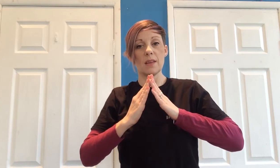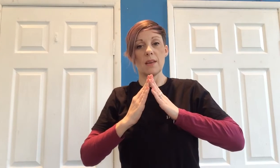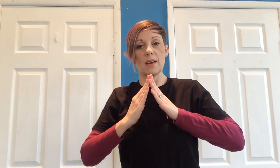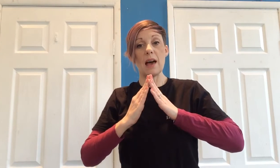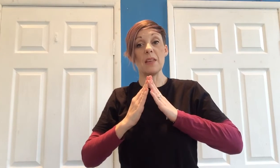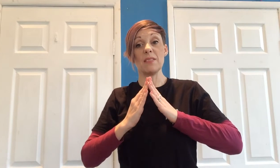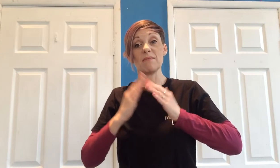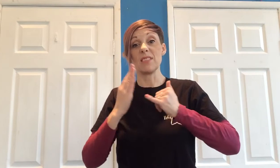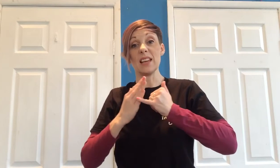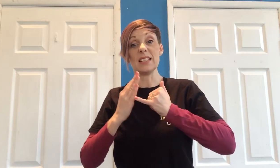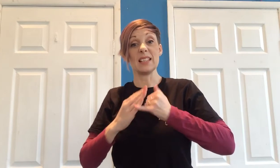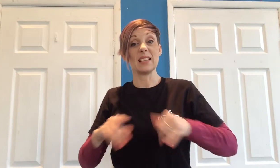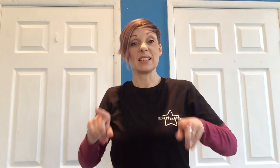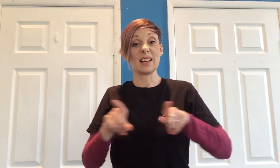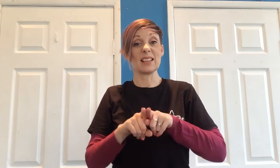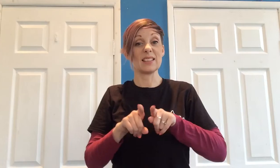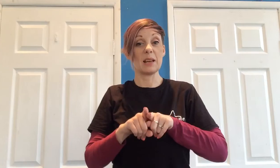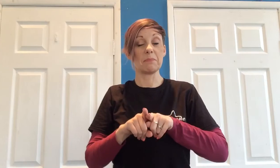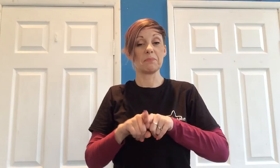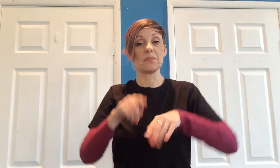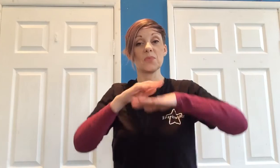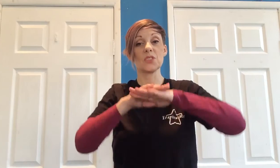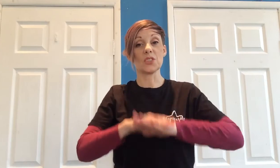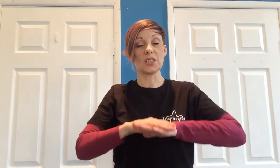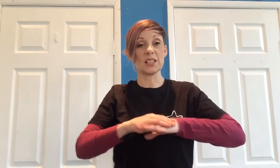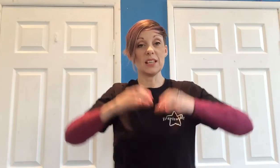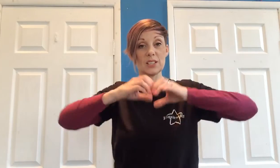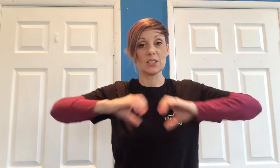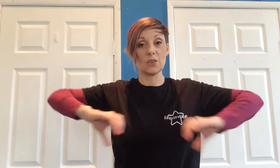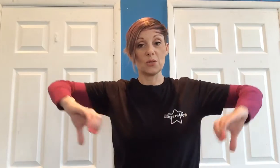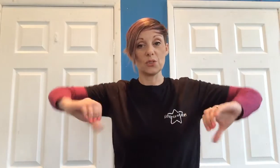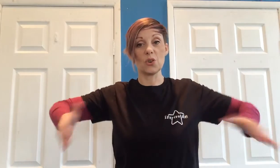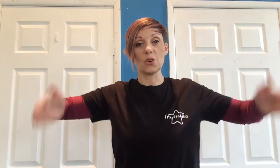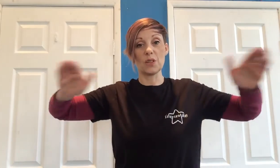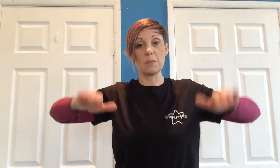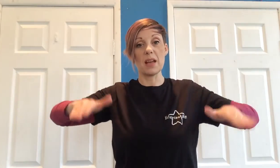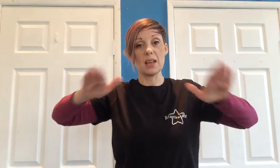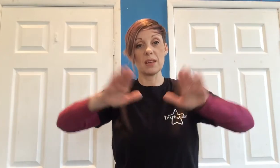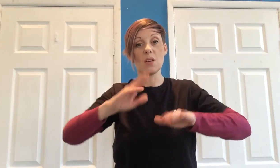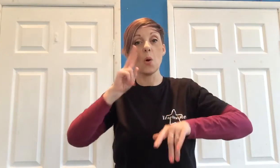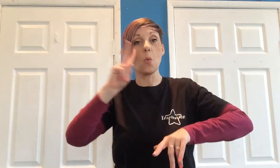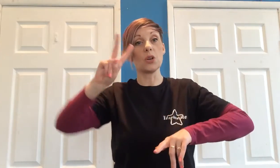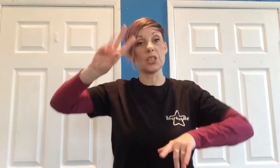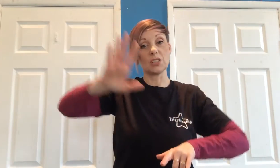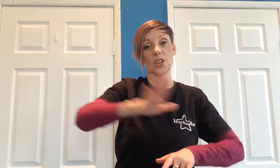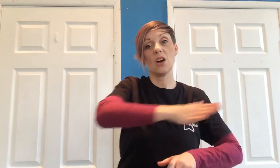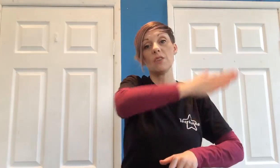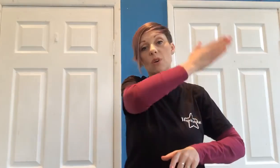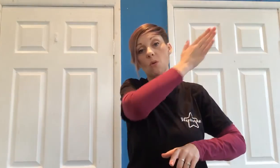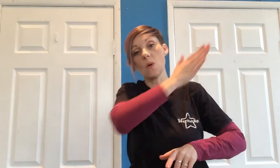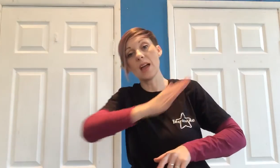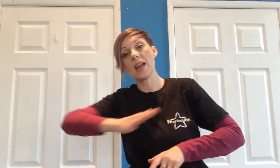And then the ending is exactly the same. Just going to sit on the dock of the bay, watching the tide roll away,